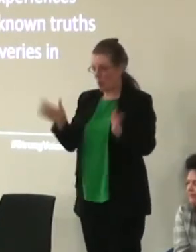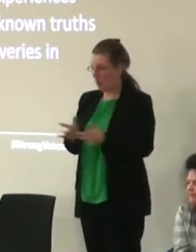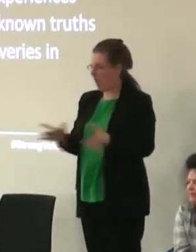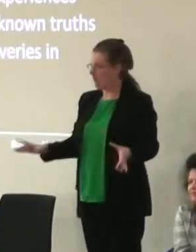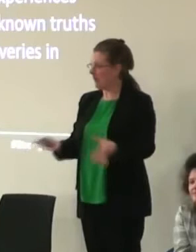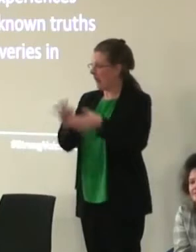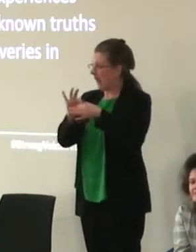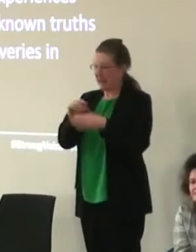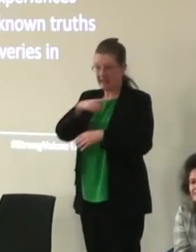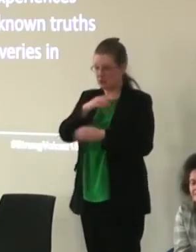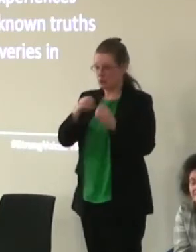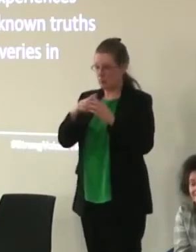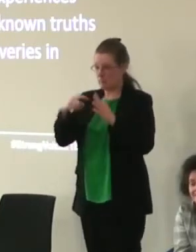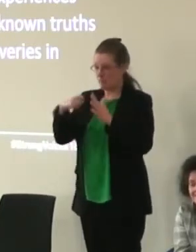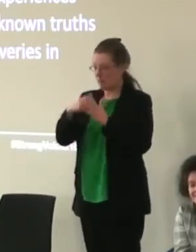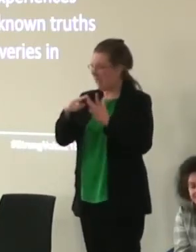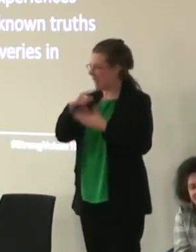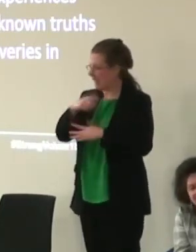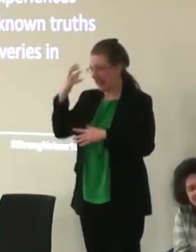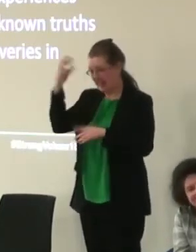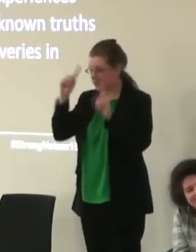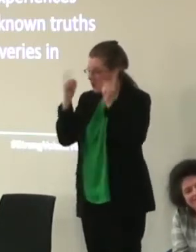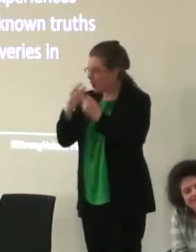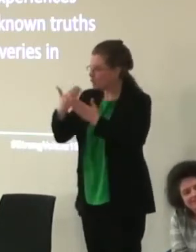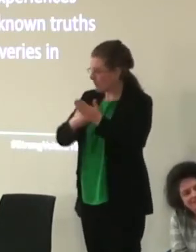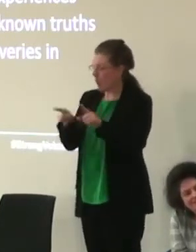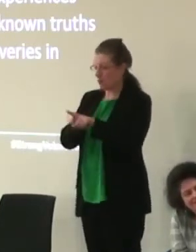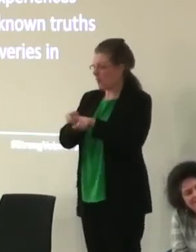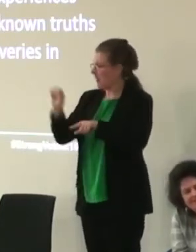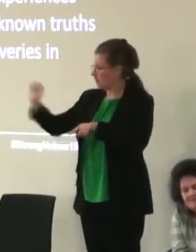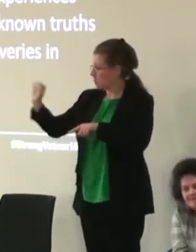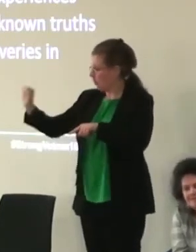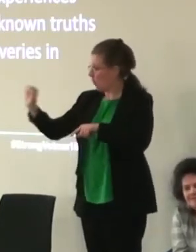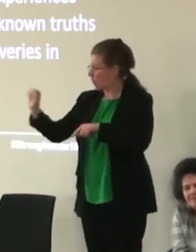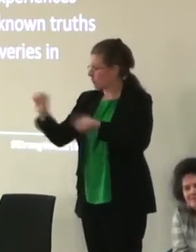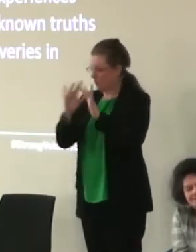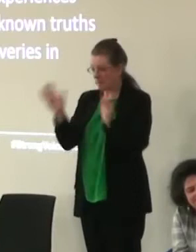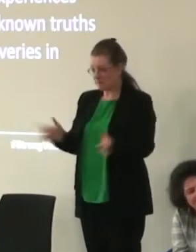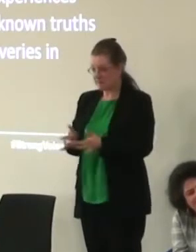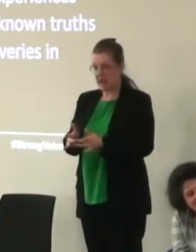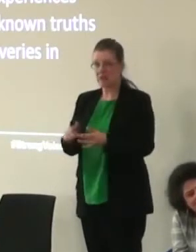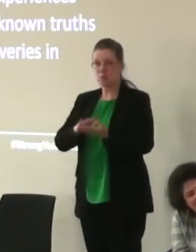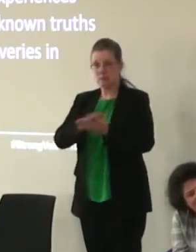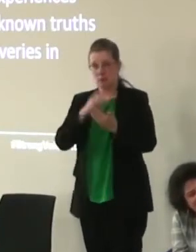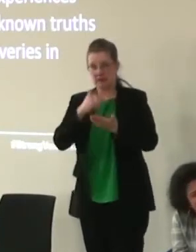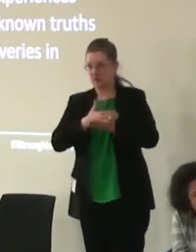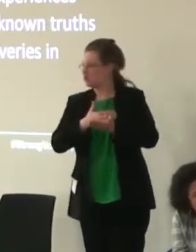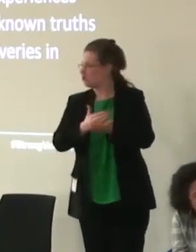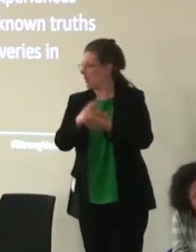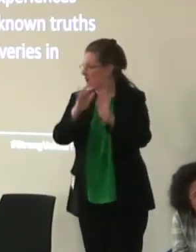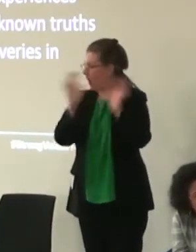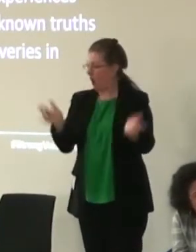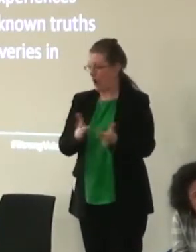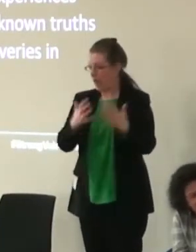King's College Report so that we can share them widely amongst the delegates here today but also online if that's helped, if